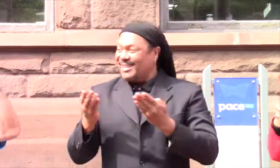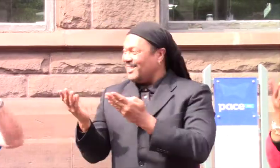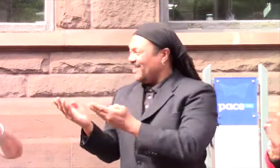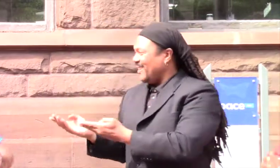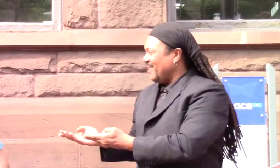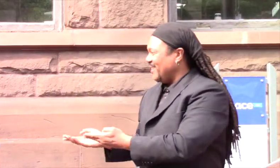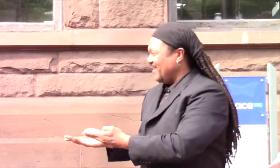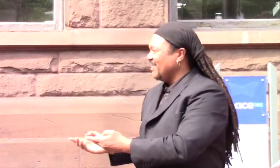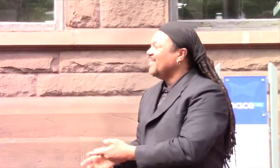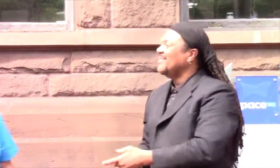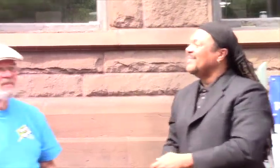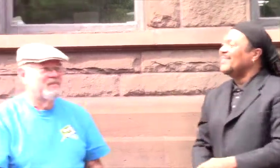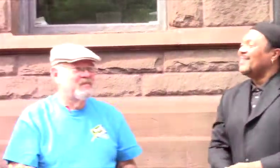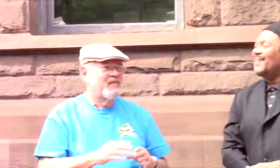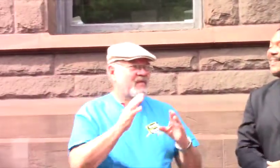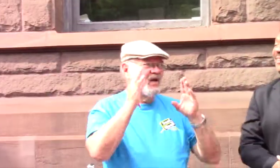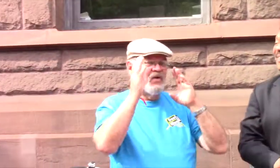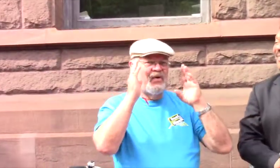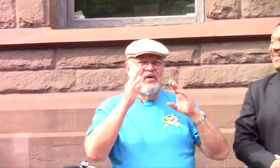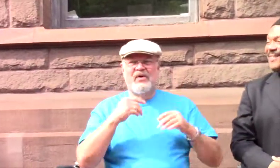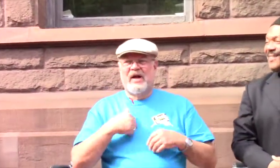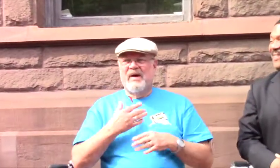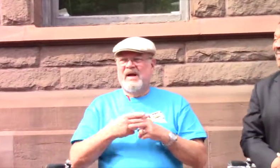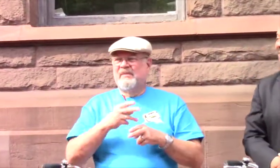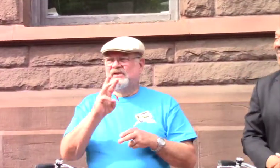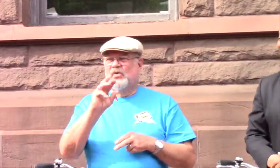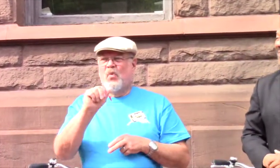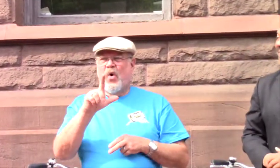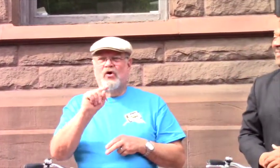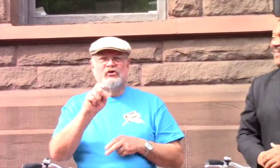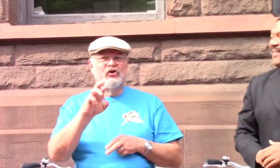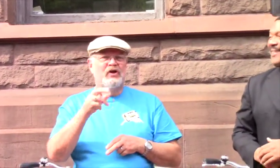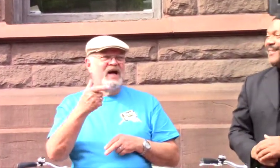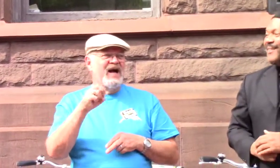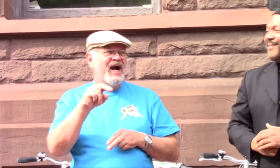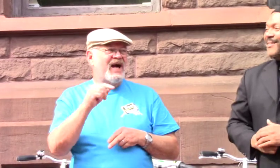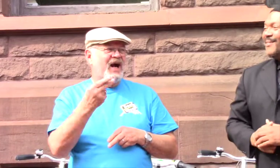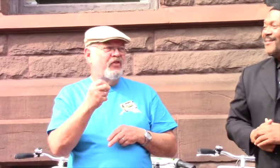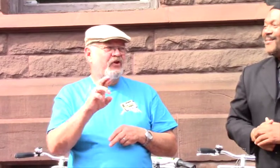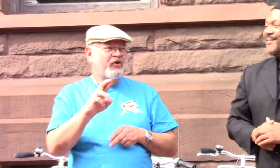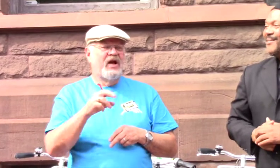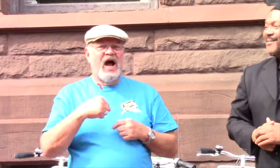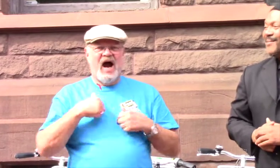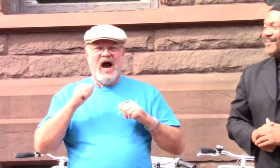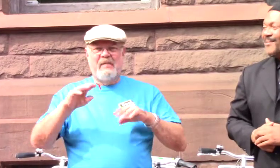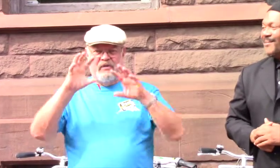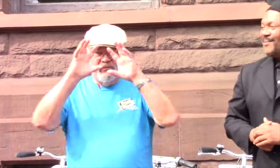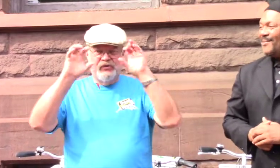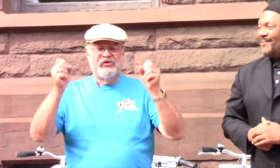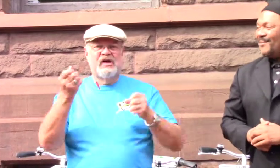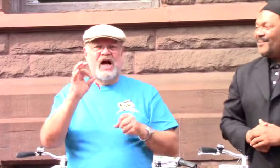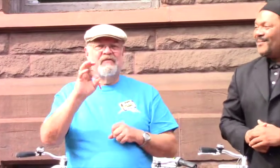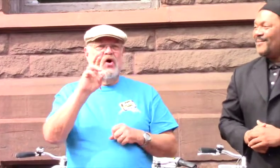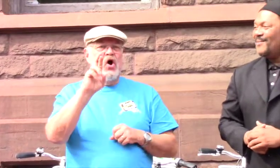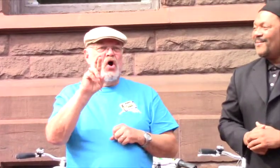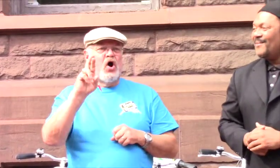I'm going to pass this off. Hello everyone. My name is Walter Peckty. I am president of